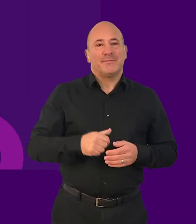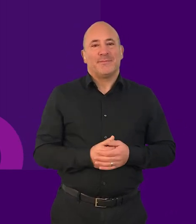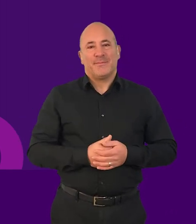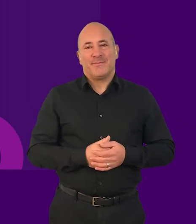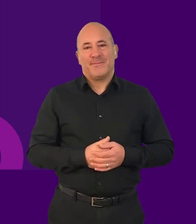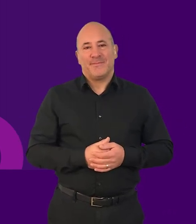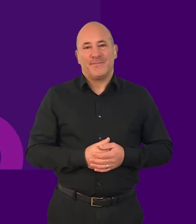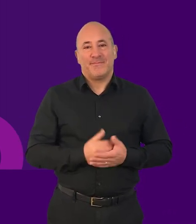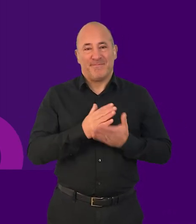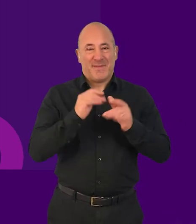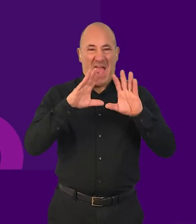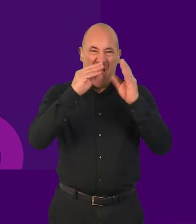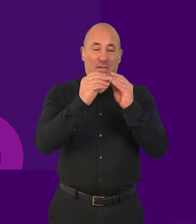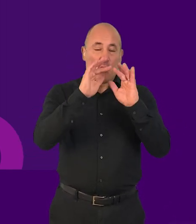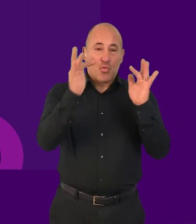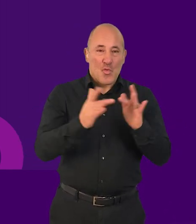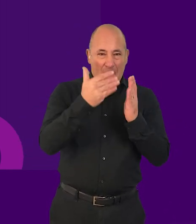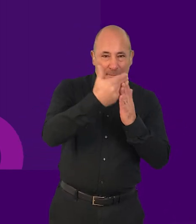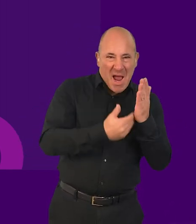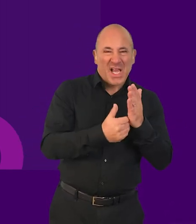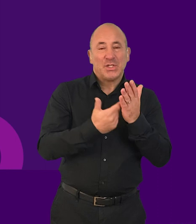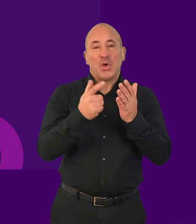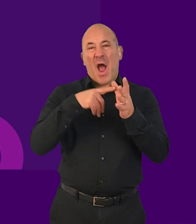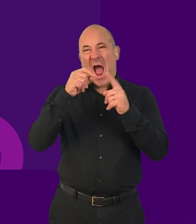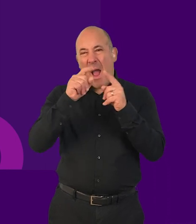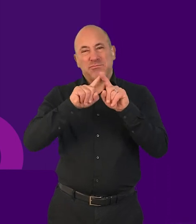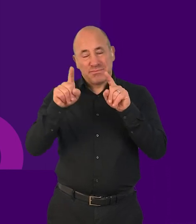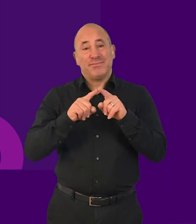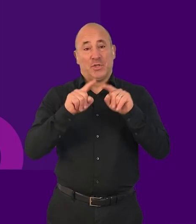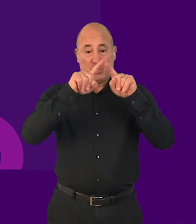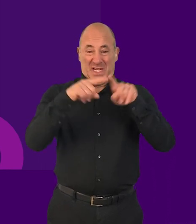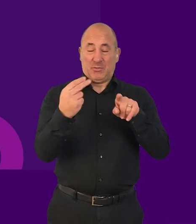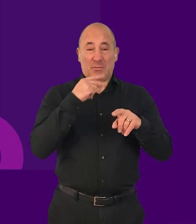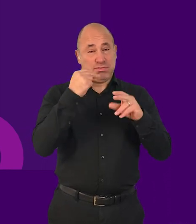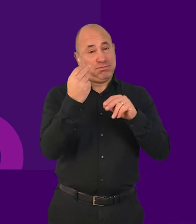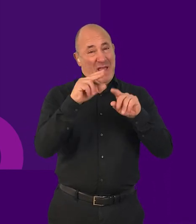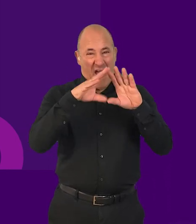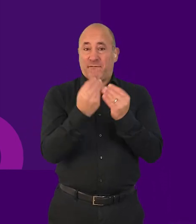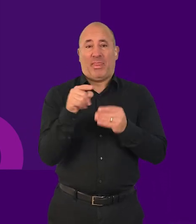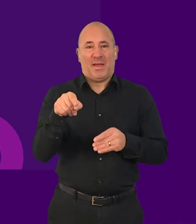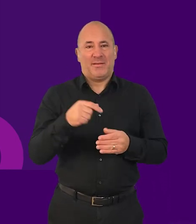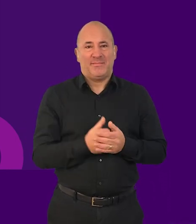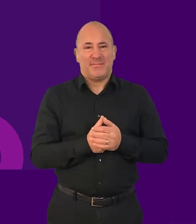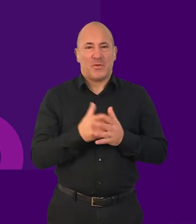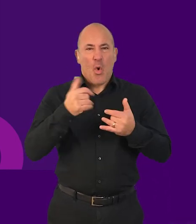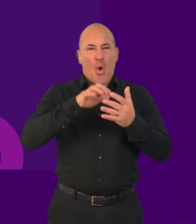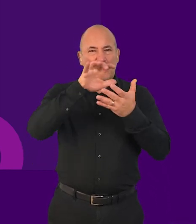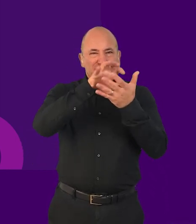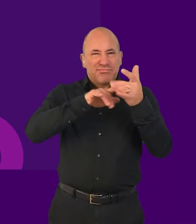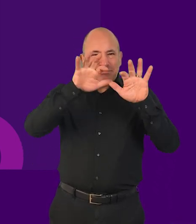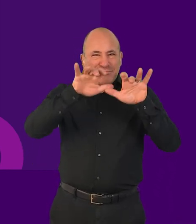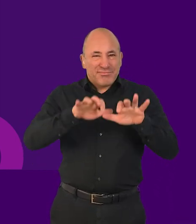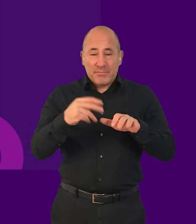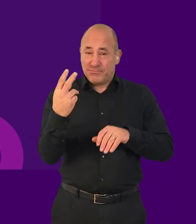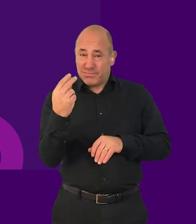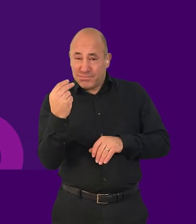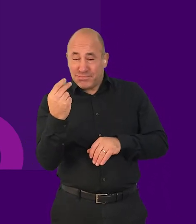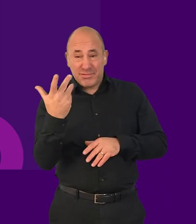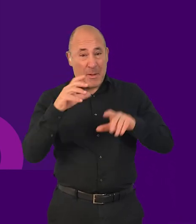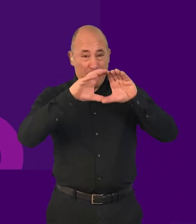Screen readers announce everything on a web page and within an application. All static text is spoken, including paragraphs of